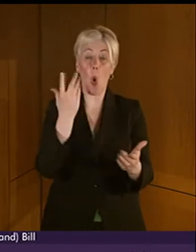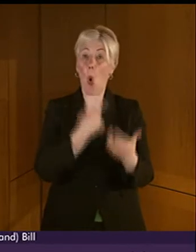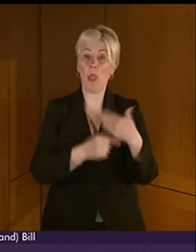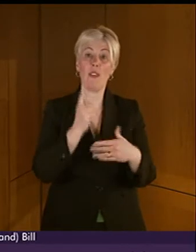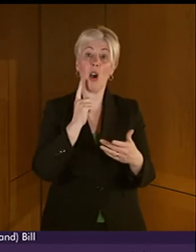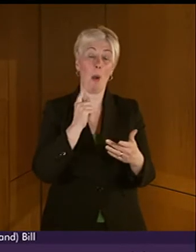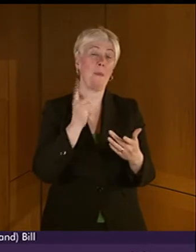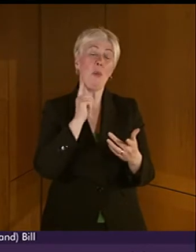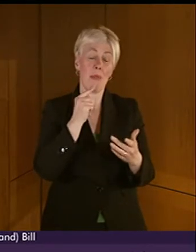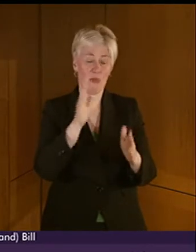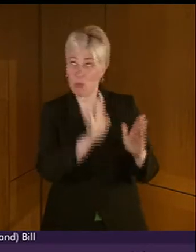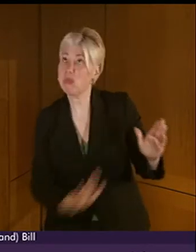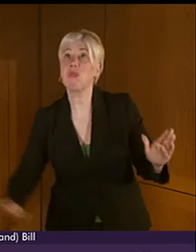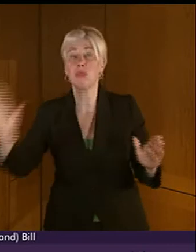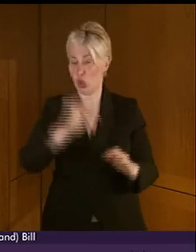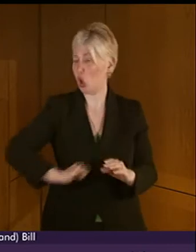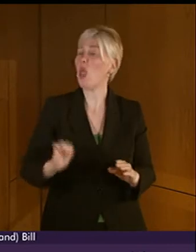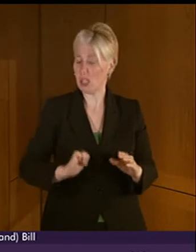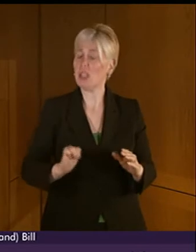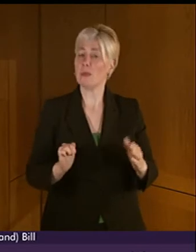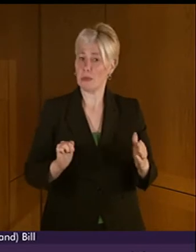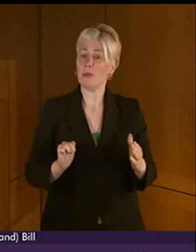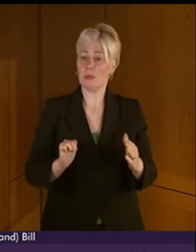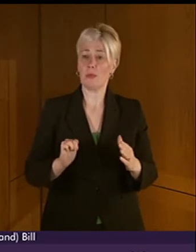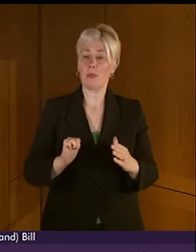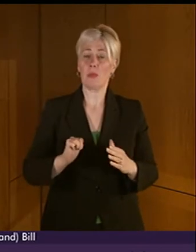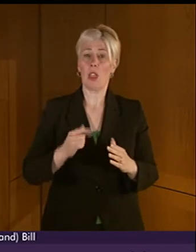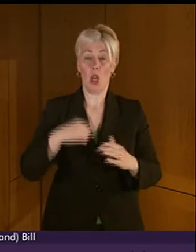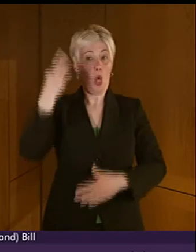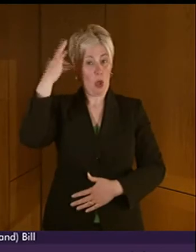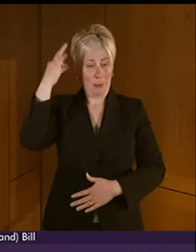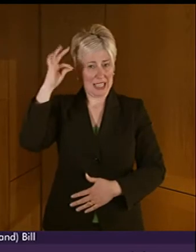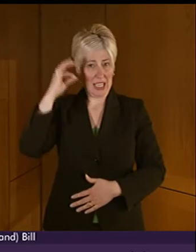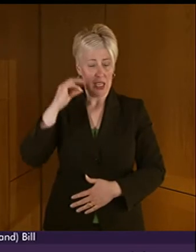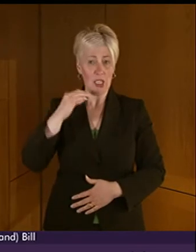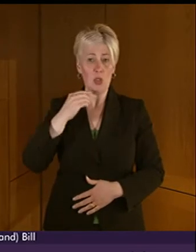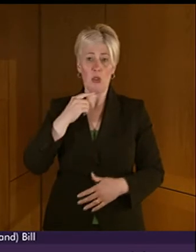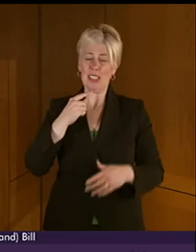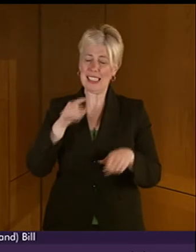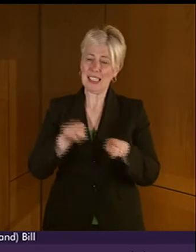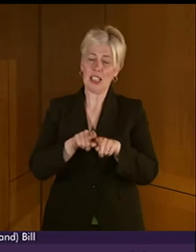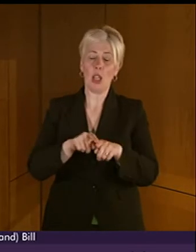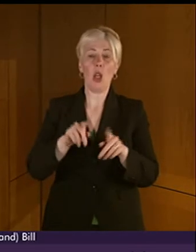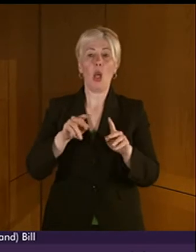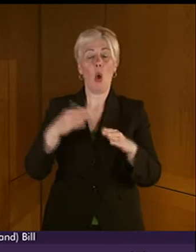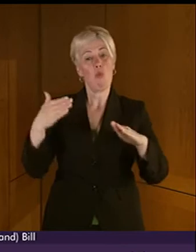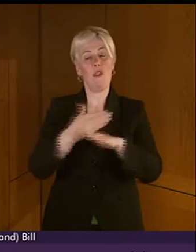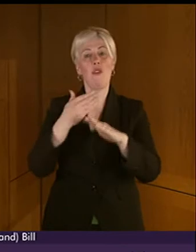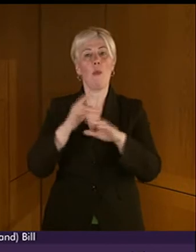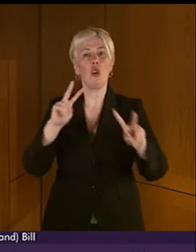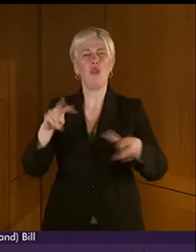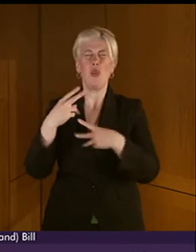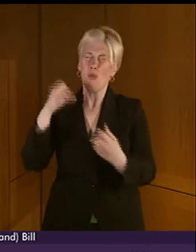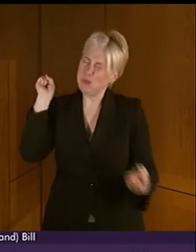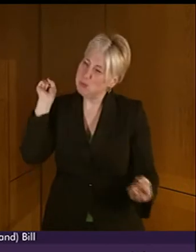but for people throughout Scotland. I would echo the views of the committee when I say the performance review is critical to the success of this